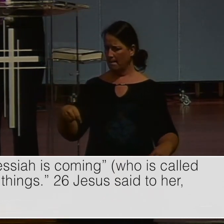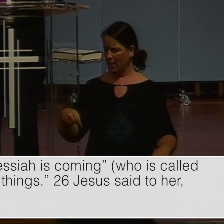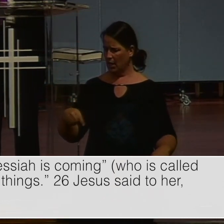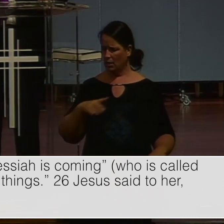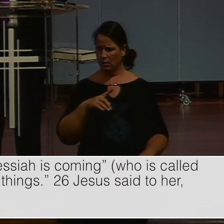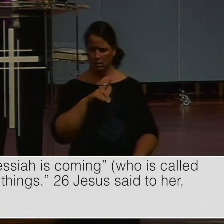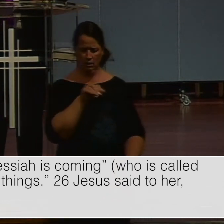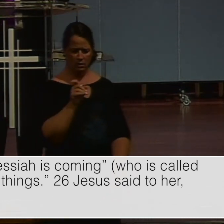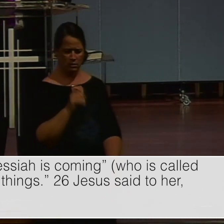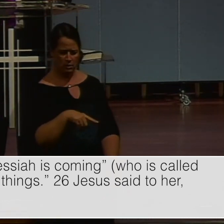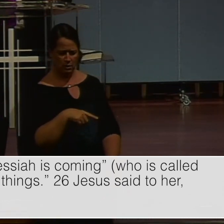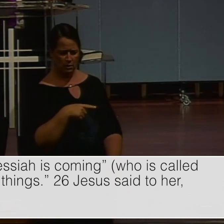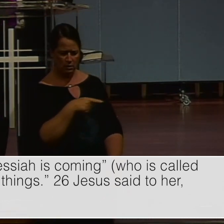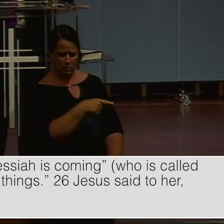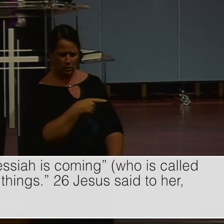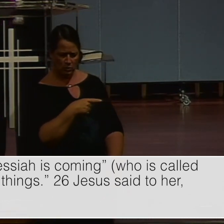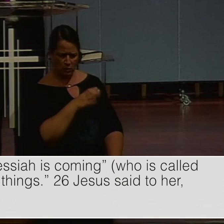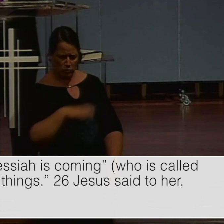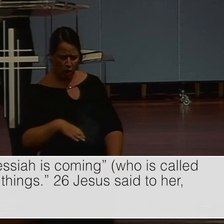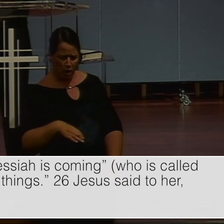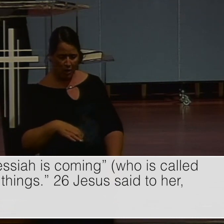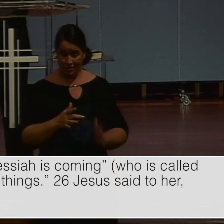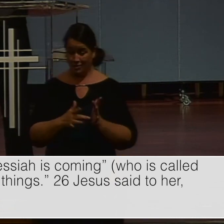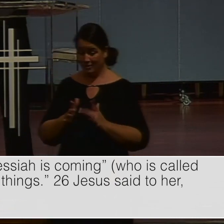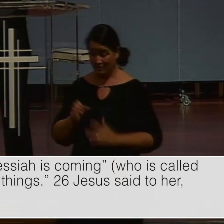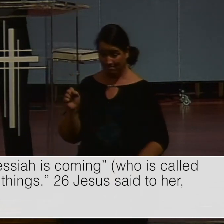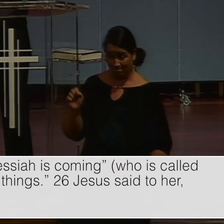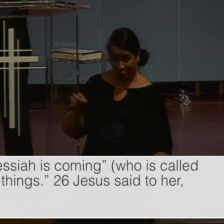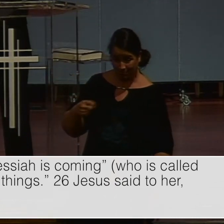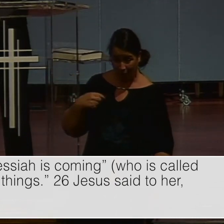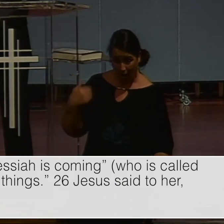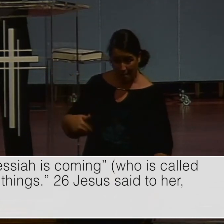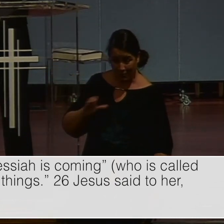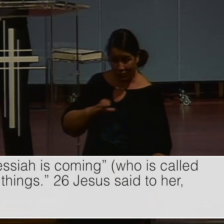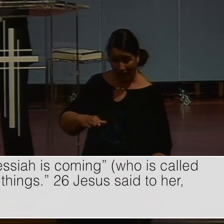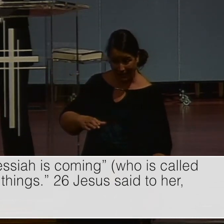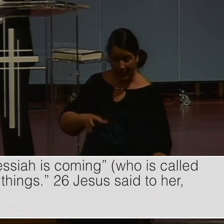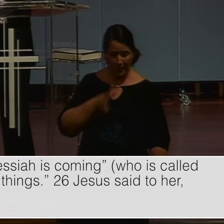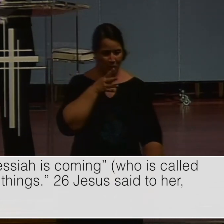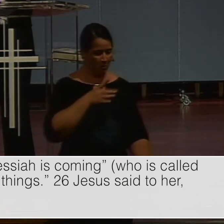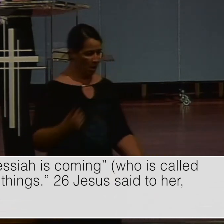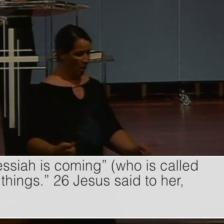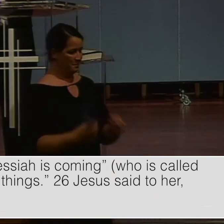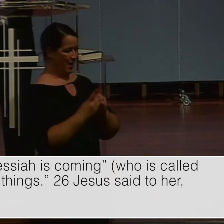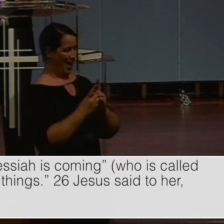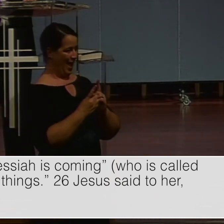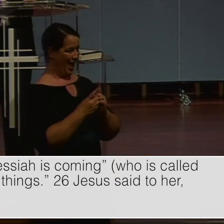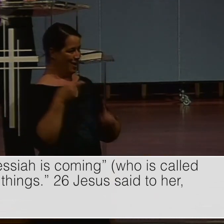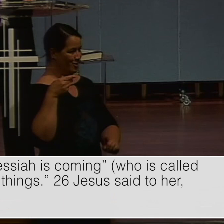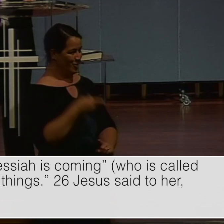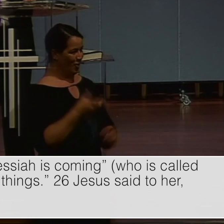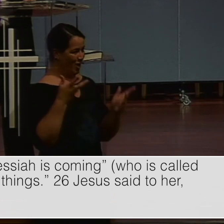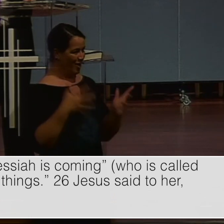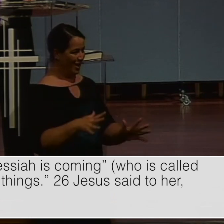Then Jesus tells her. I am the Christ. Then. And only then. She confesses. Jesus. I have met one. Who is the